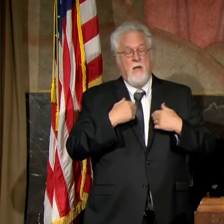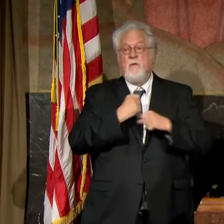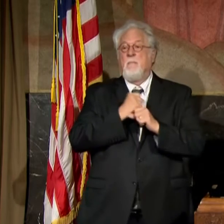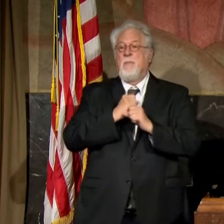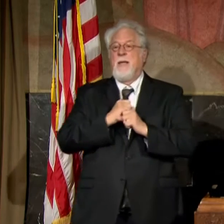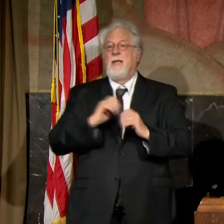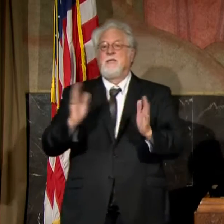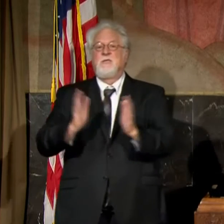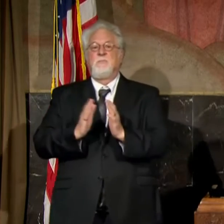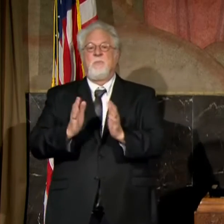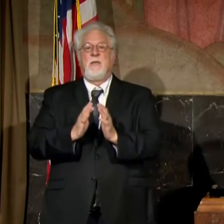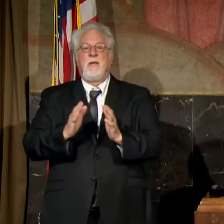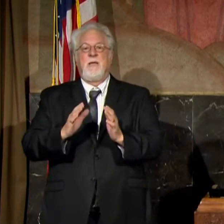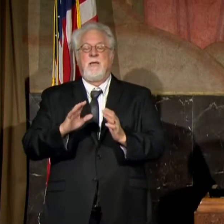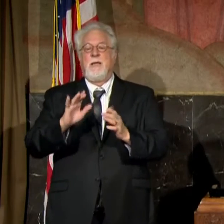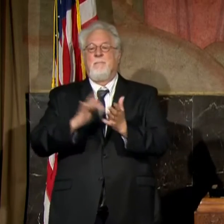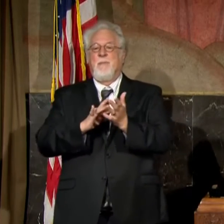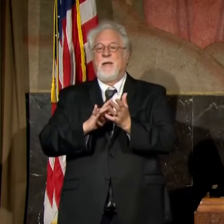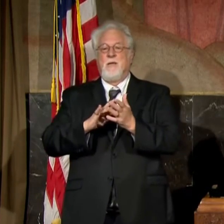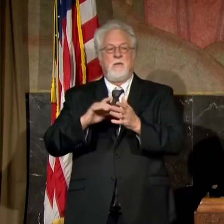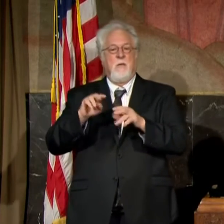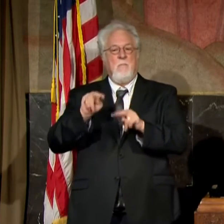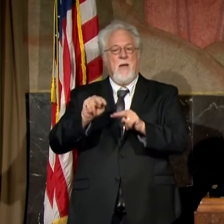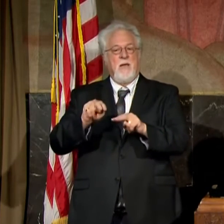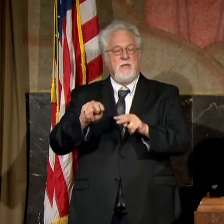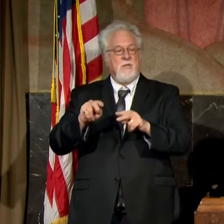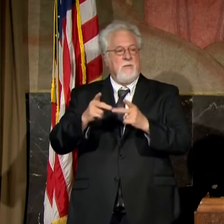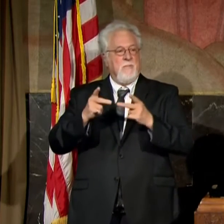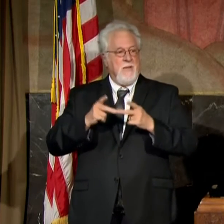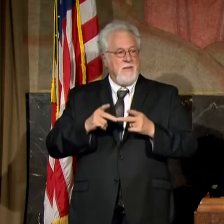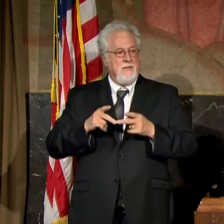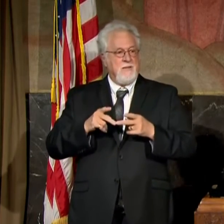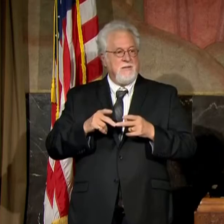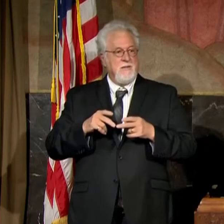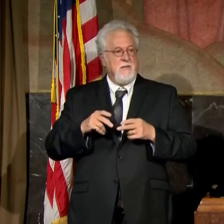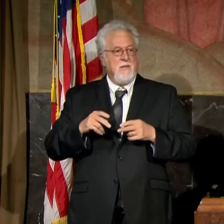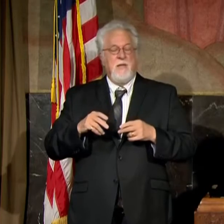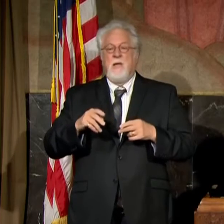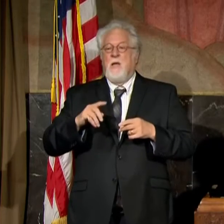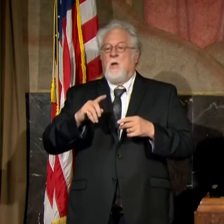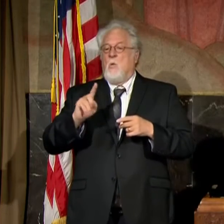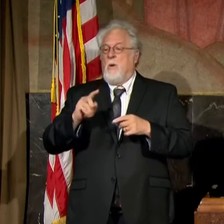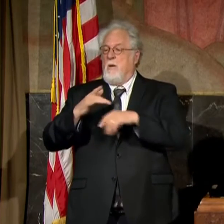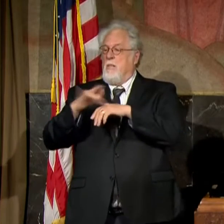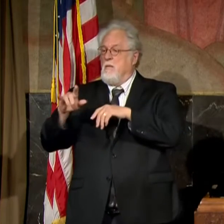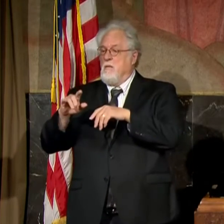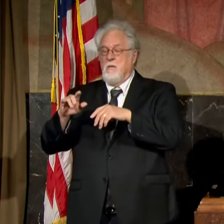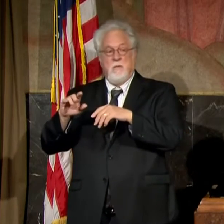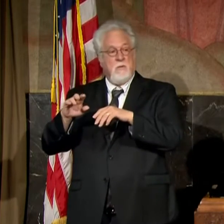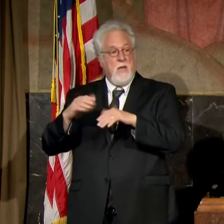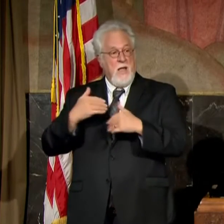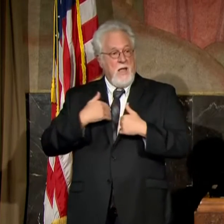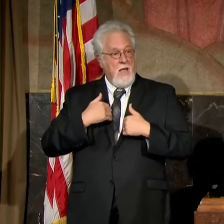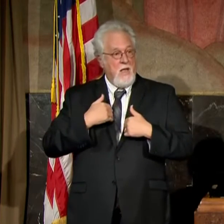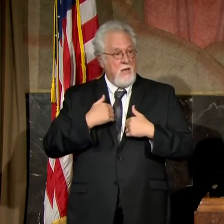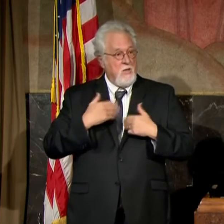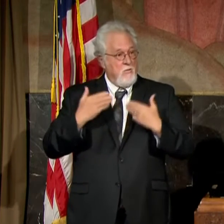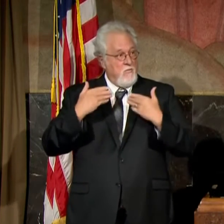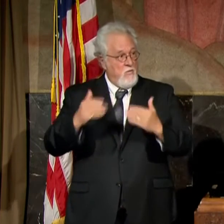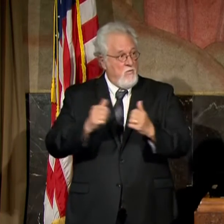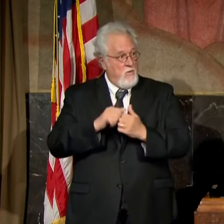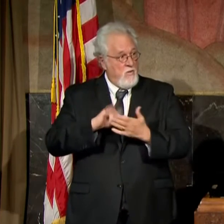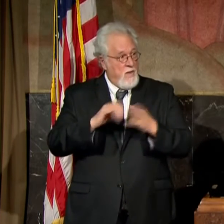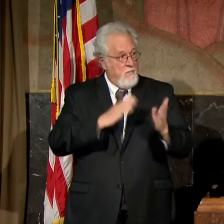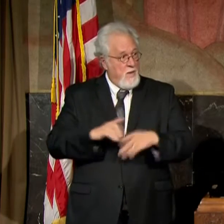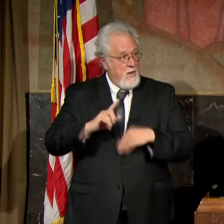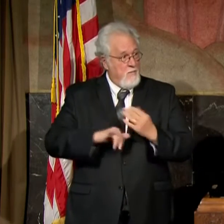medical monitoring station in their, you know, unused lanes or whatever. Did you guys move forward? Are you still planning on